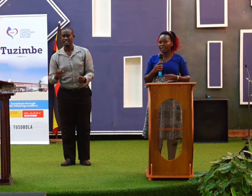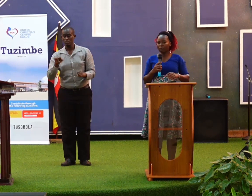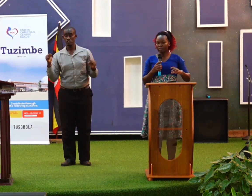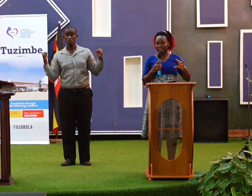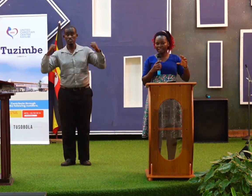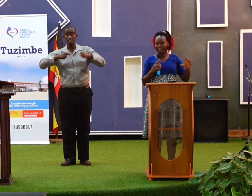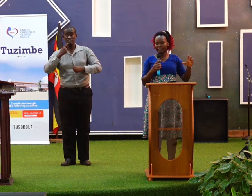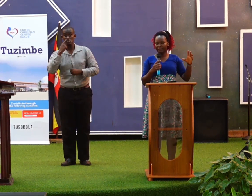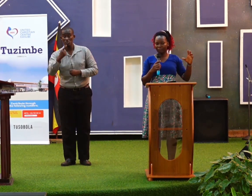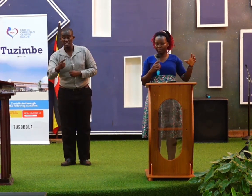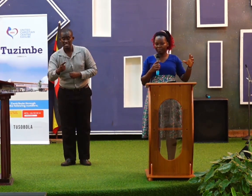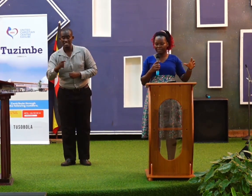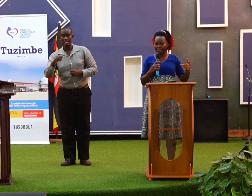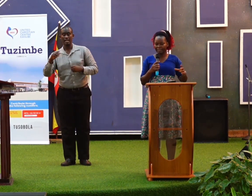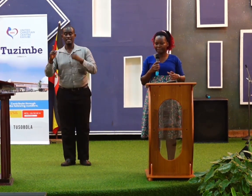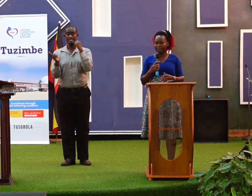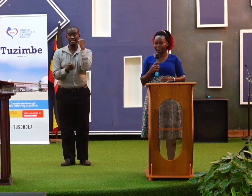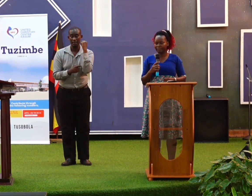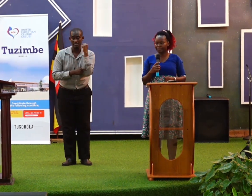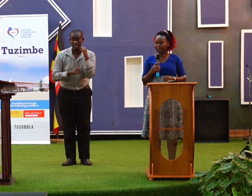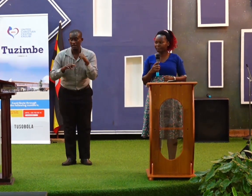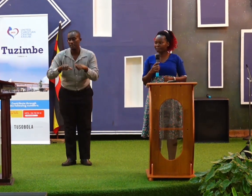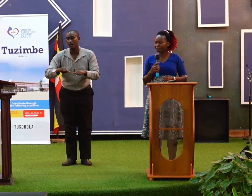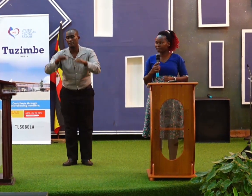He considered it a very big sin.